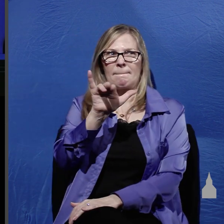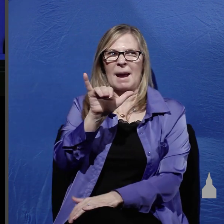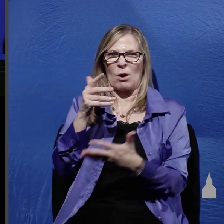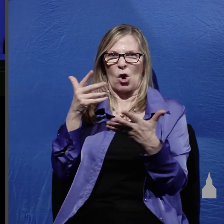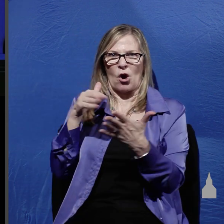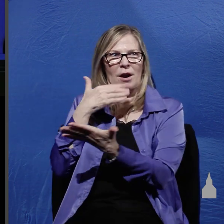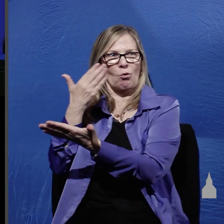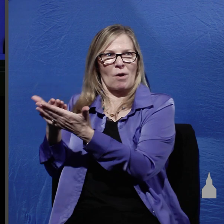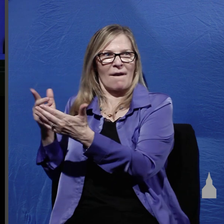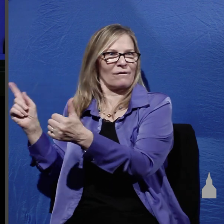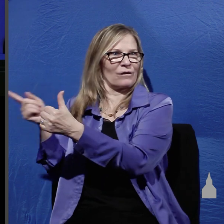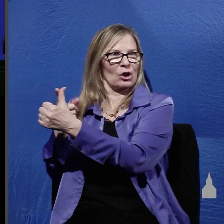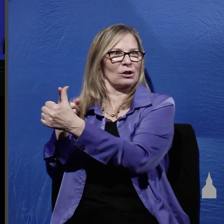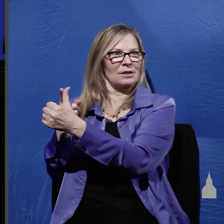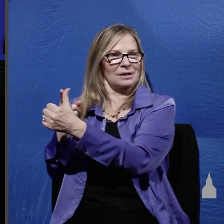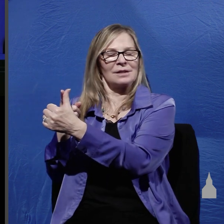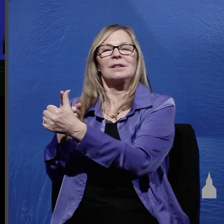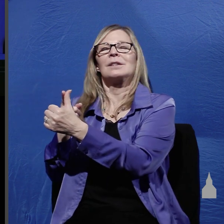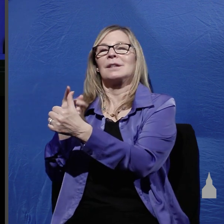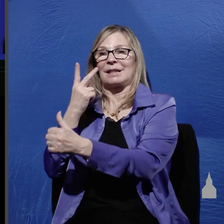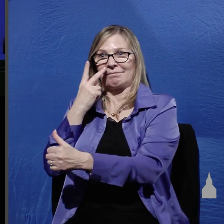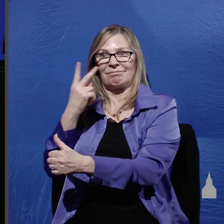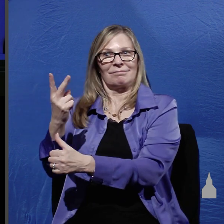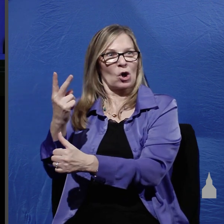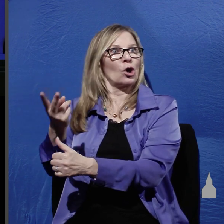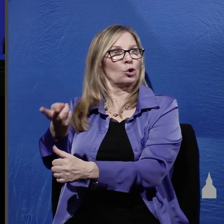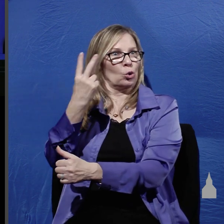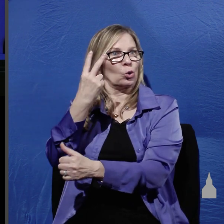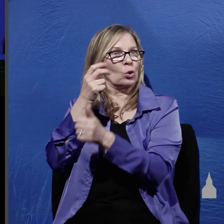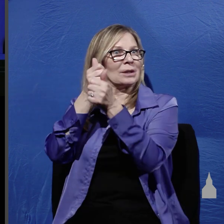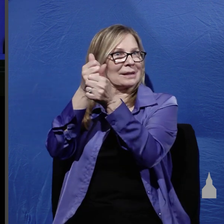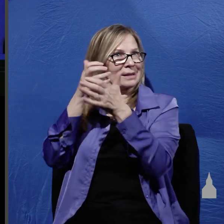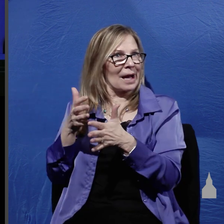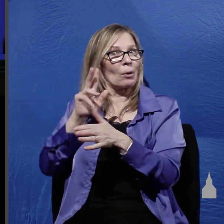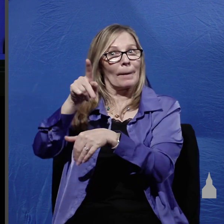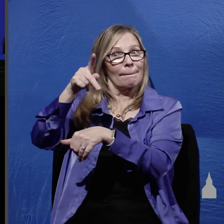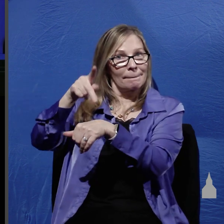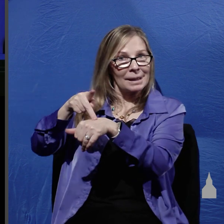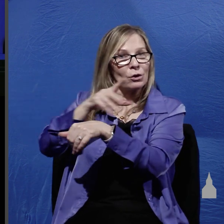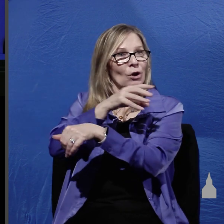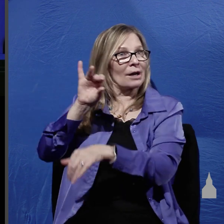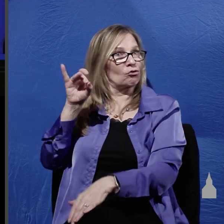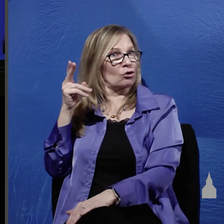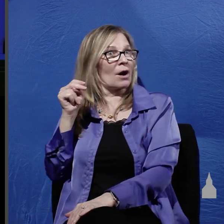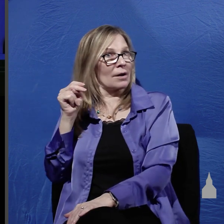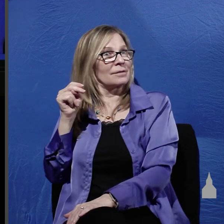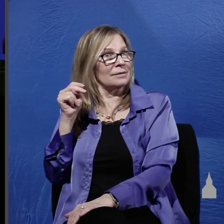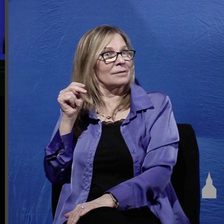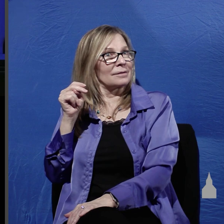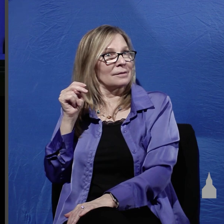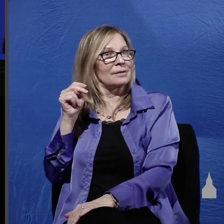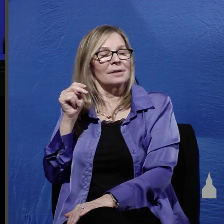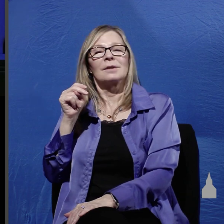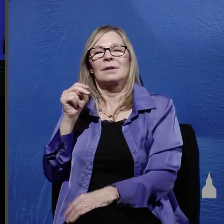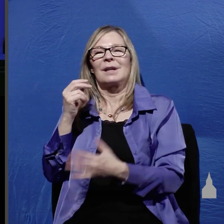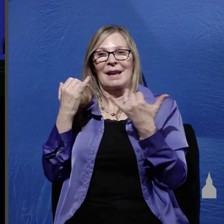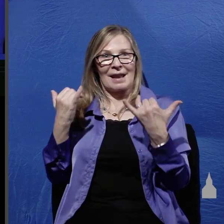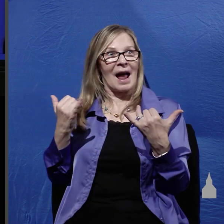earlier had found two disciples she found Peter and she found John and John picks up the story from this point